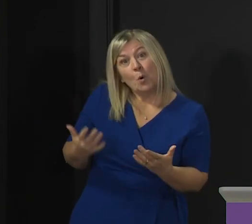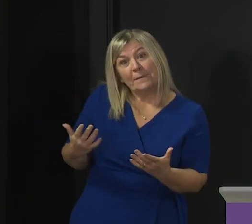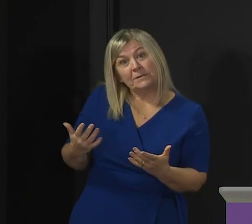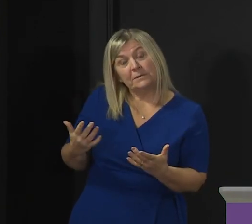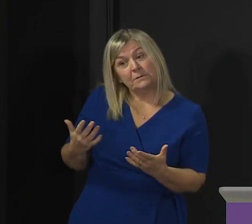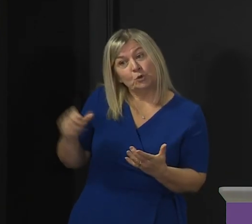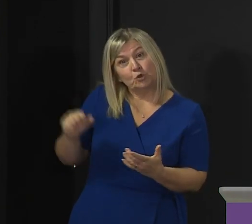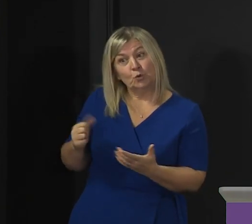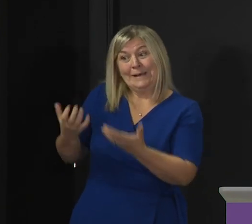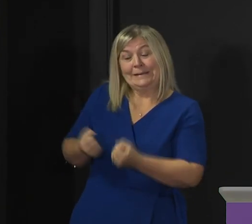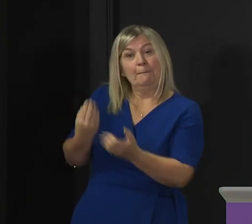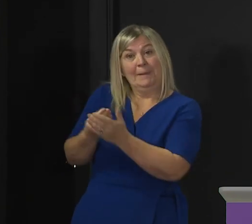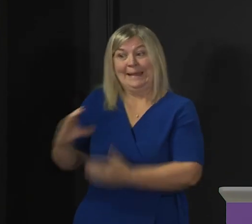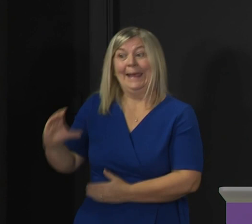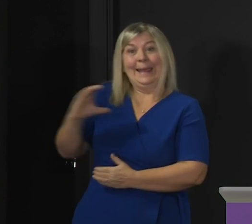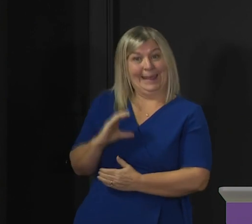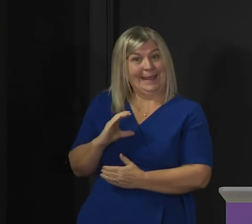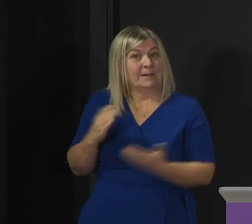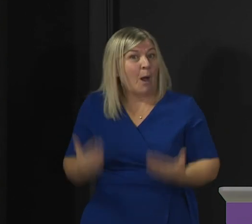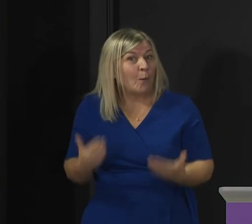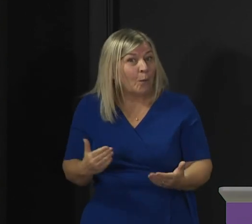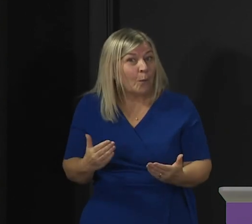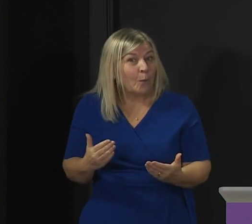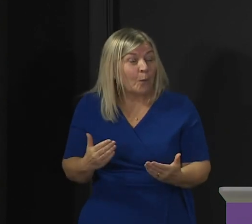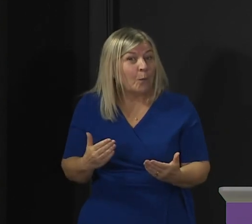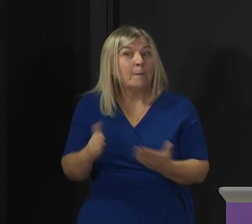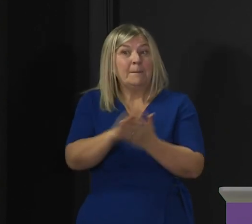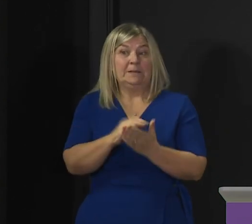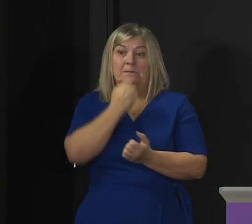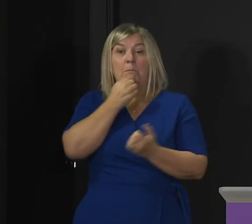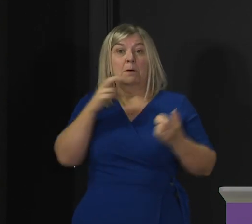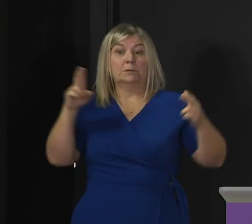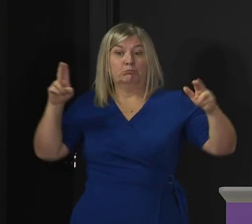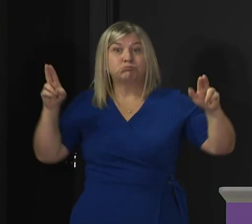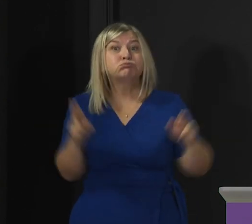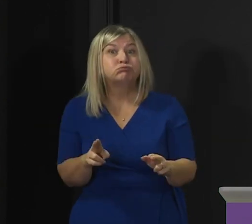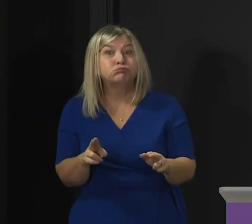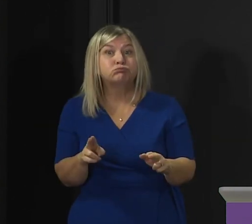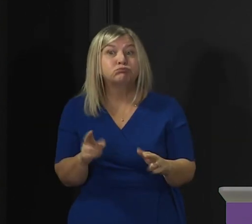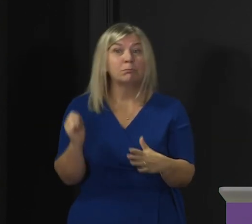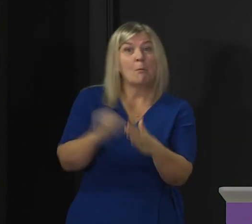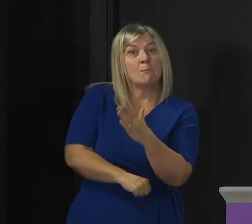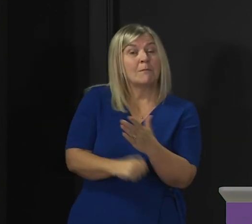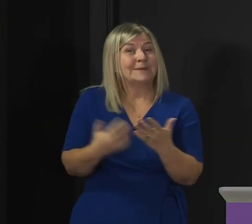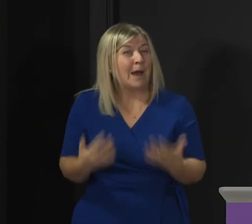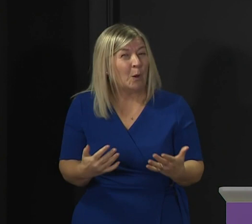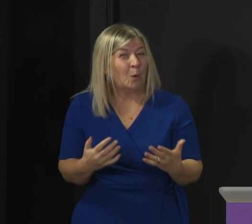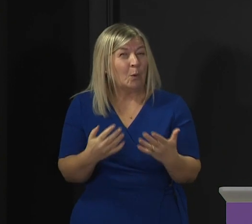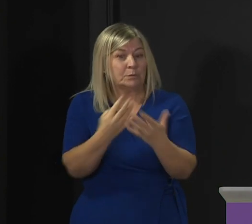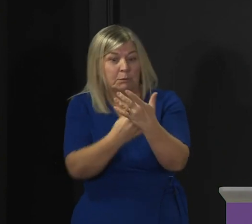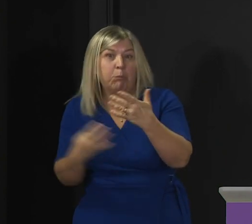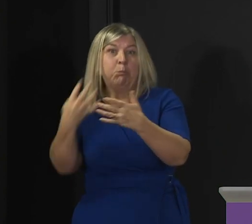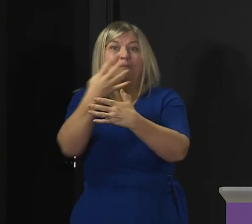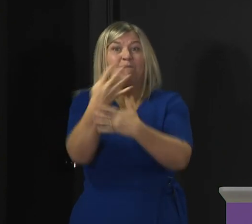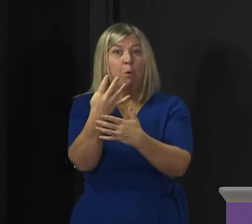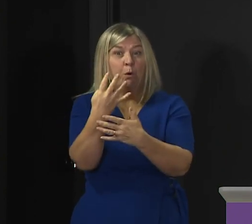harder on the brakes now to try to drive infection rates down faster and more firmly? The potential benefit